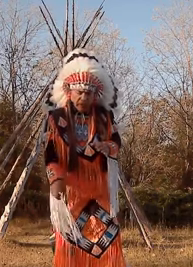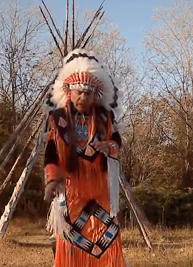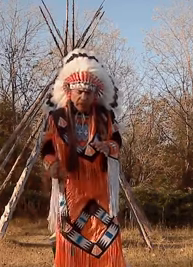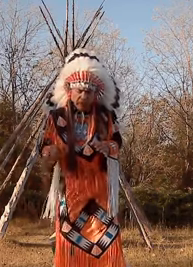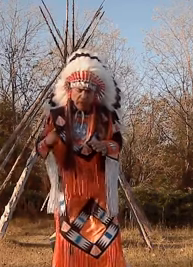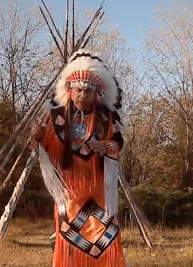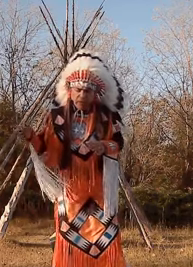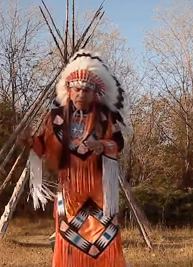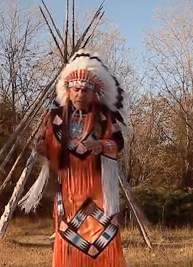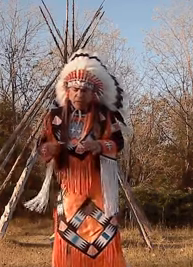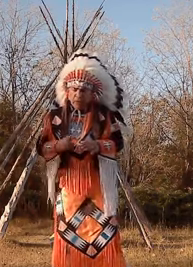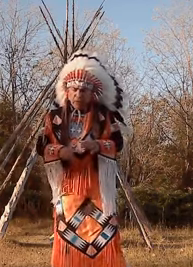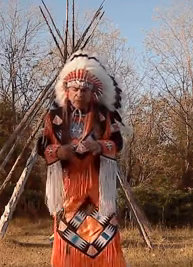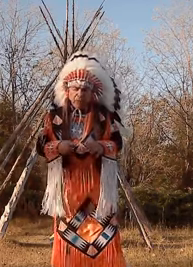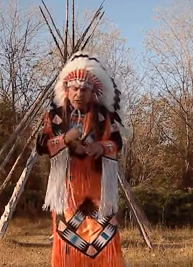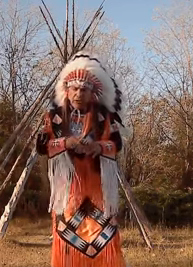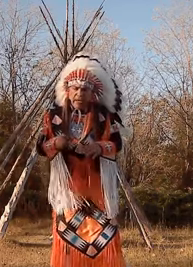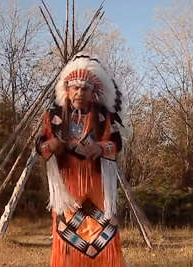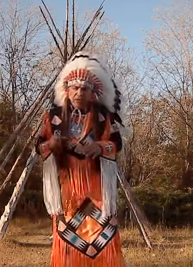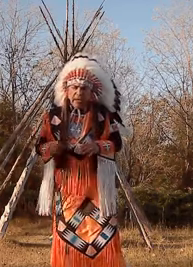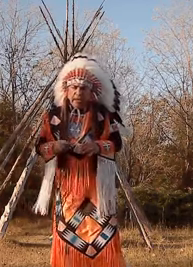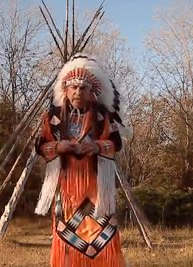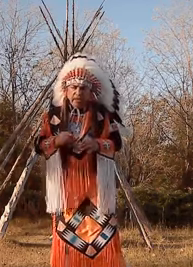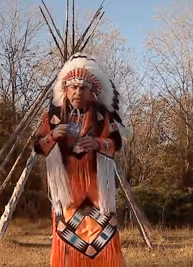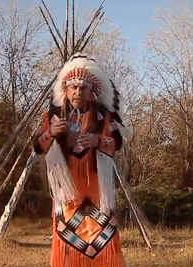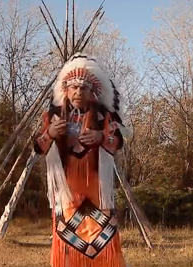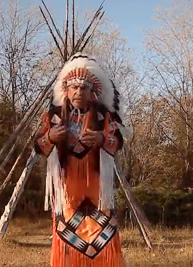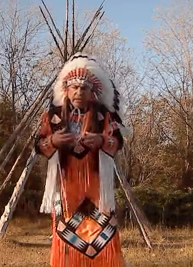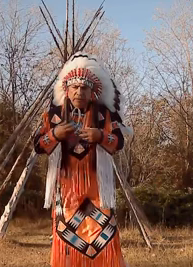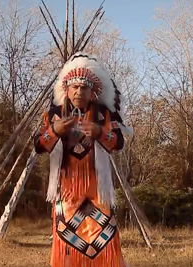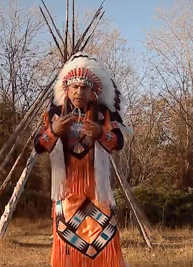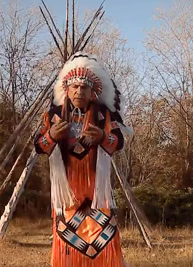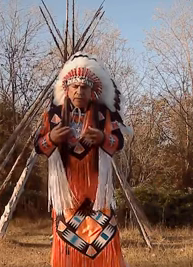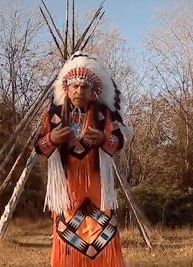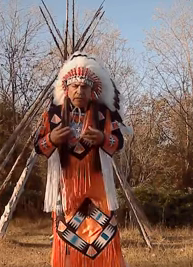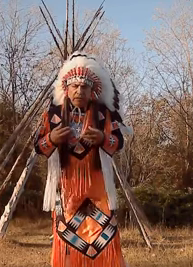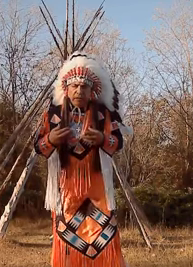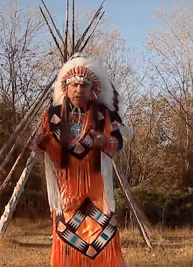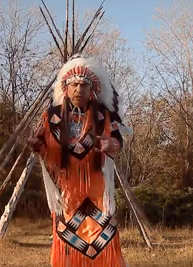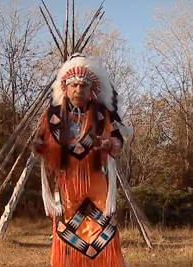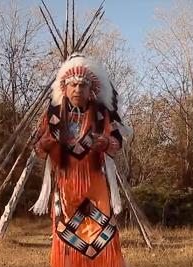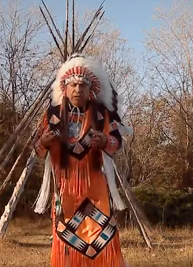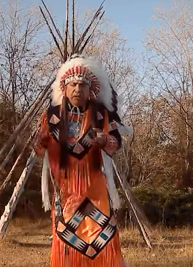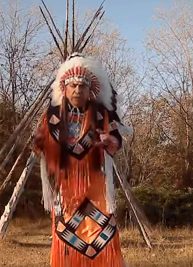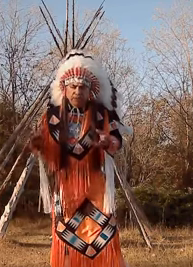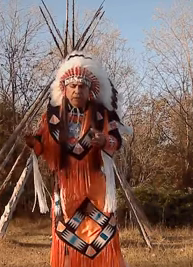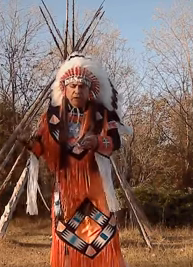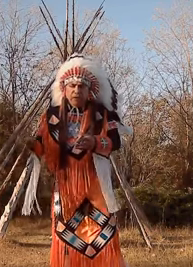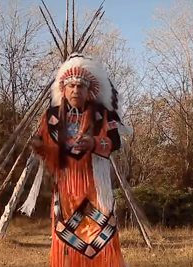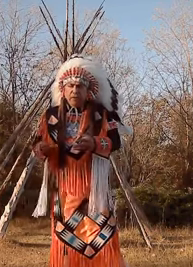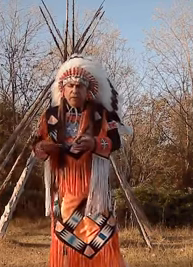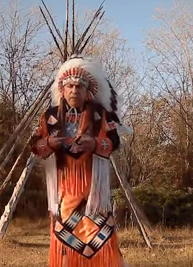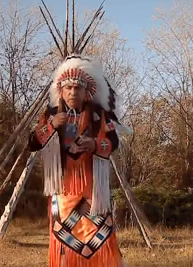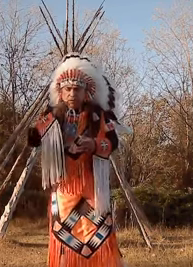fire or something you add to that and and then they would say you know they want